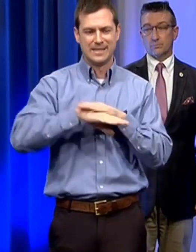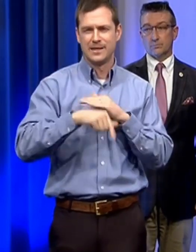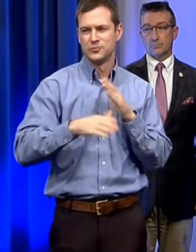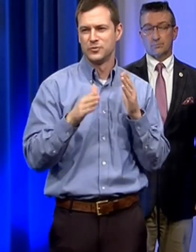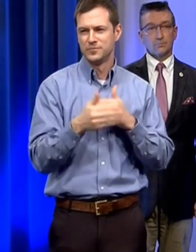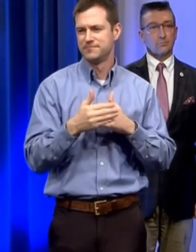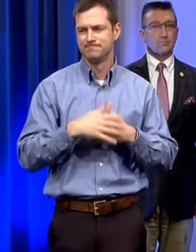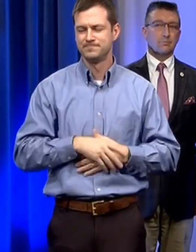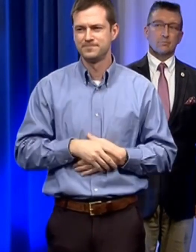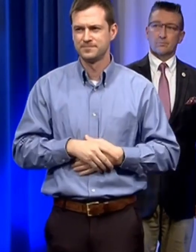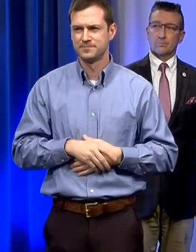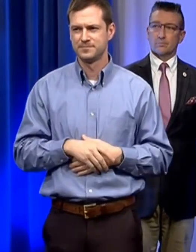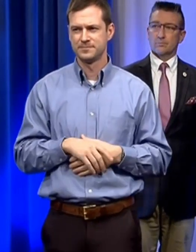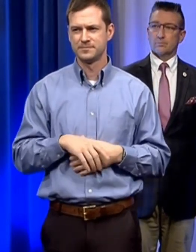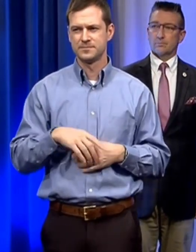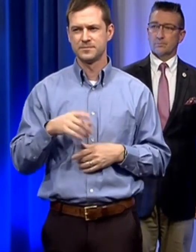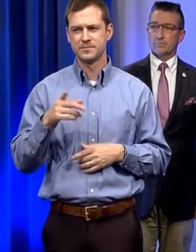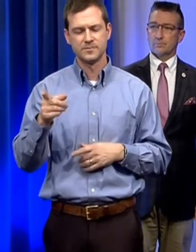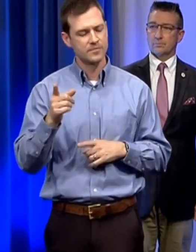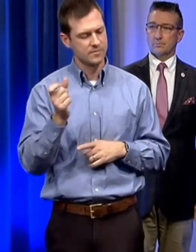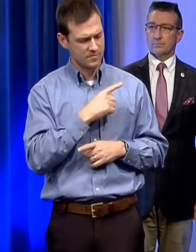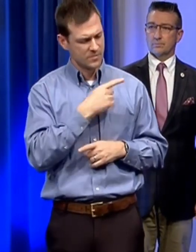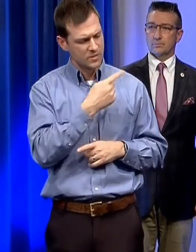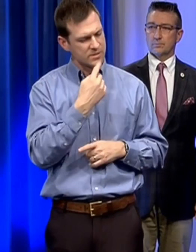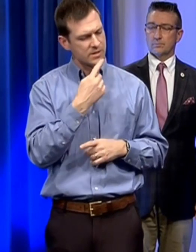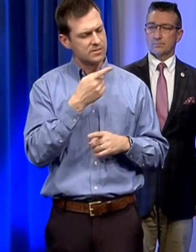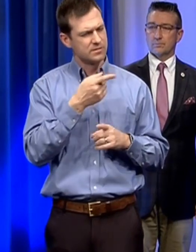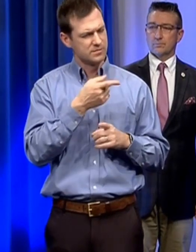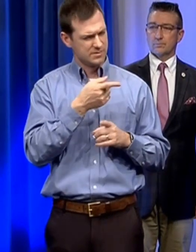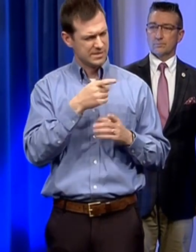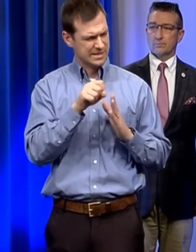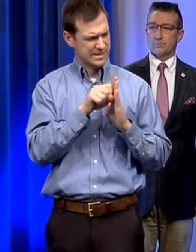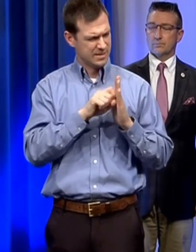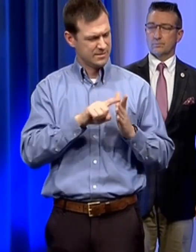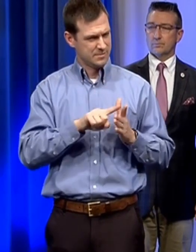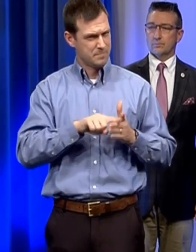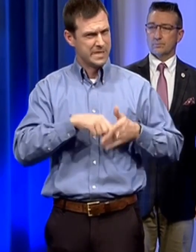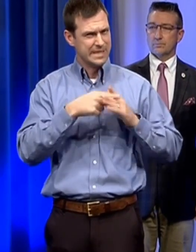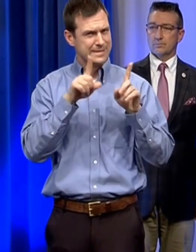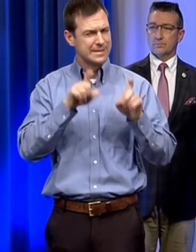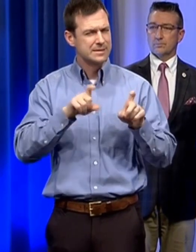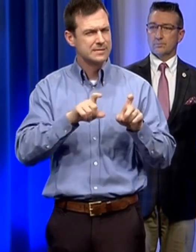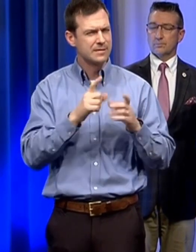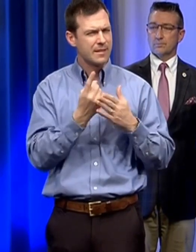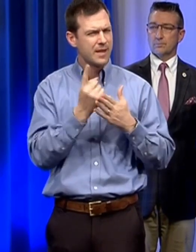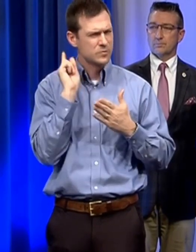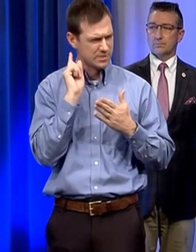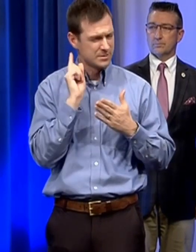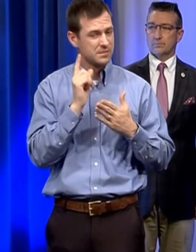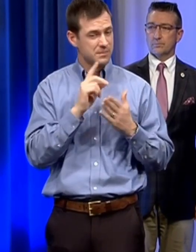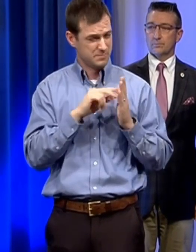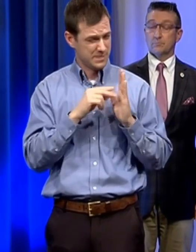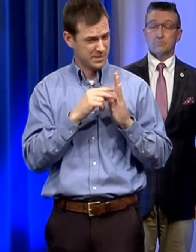reports came through you said earlier that the state started testing in-state last week um following that do you expect